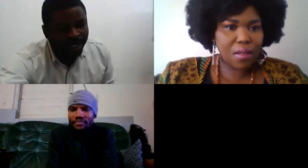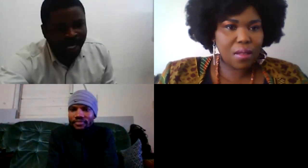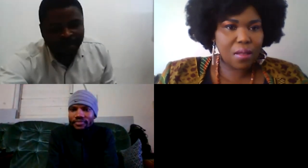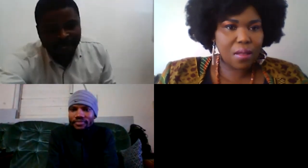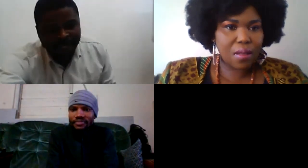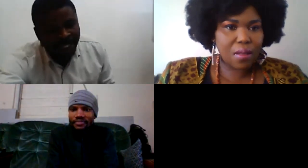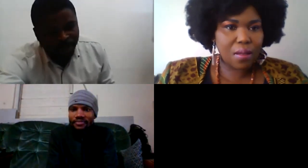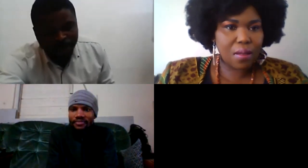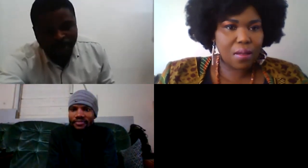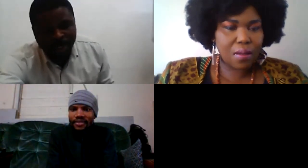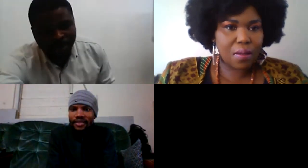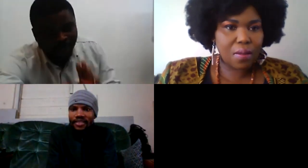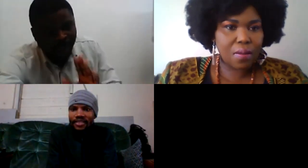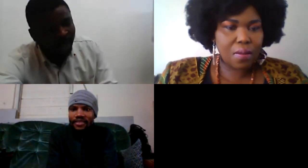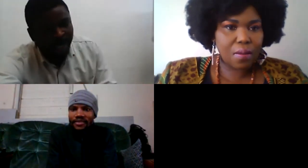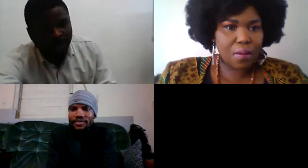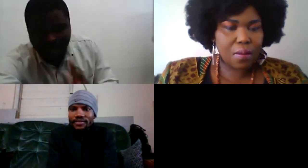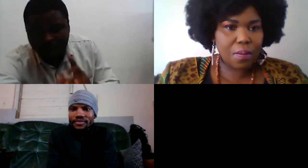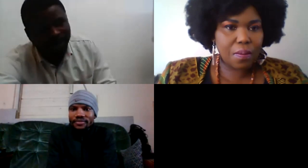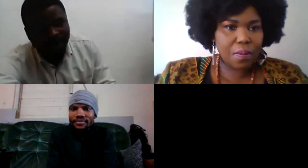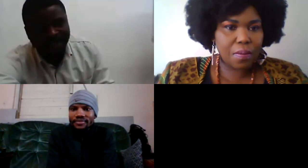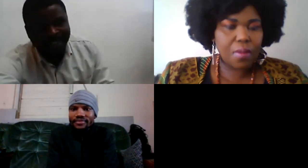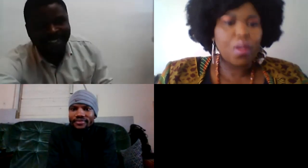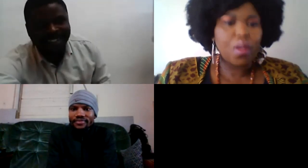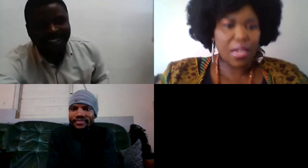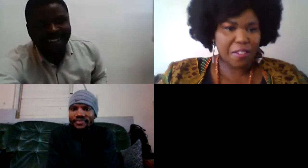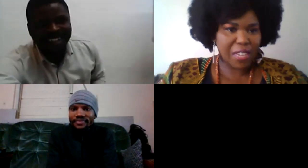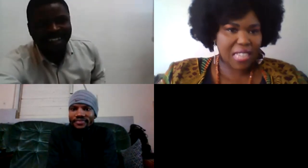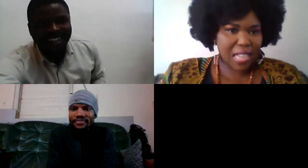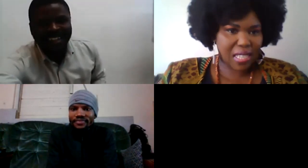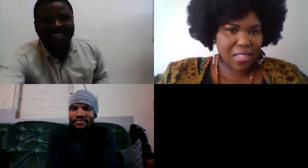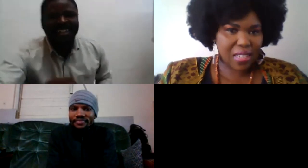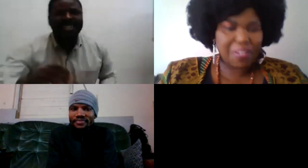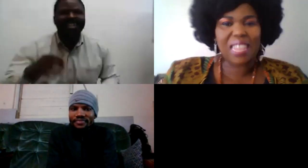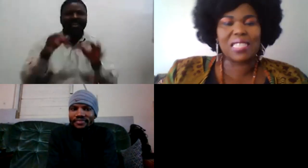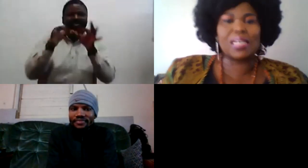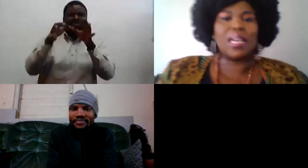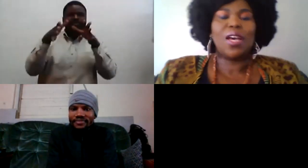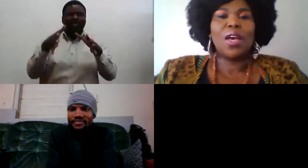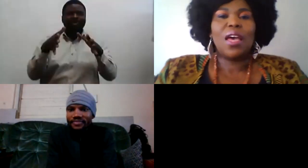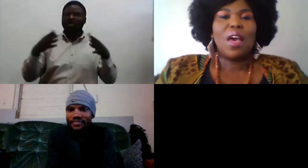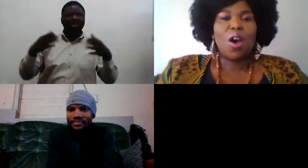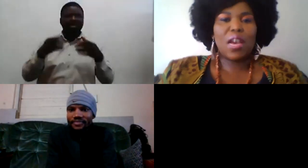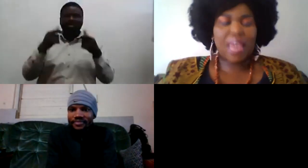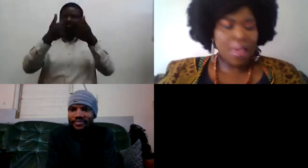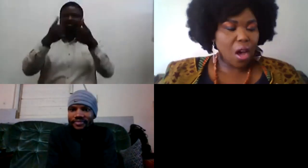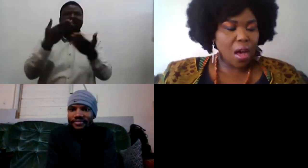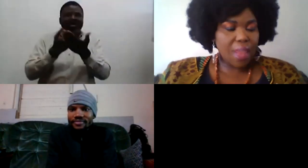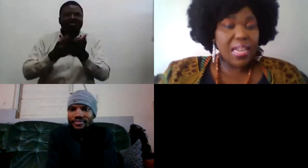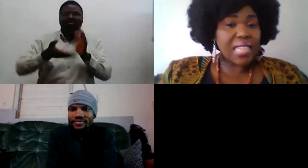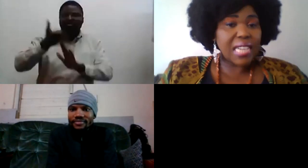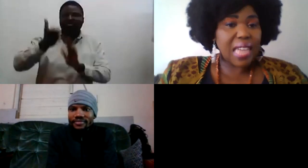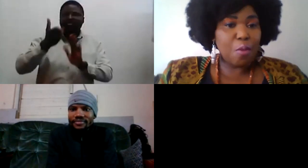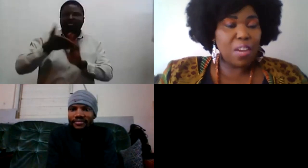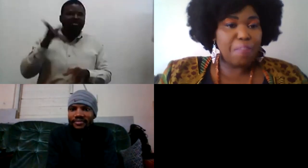no dear i'm fine just continue as you are i'm i'm quite fine okay fantastic fantastic okay uh